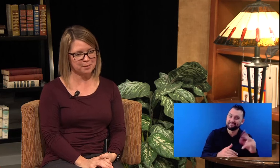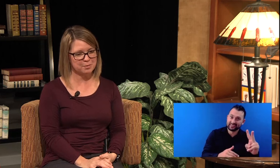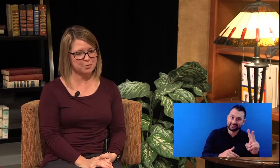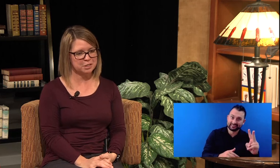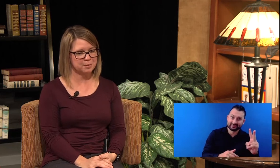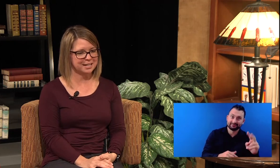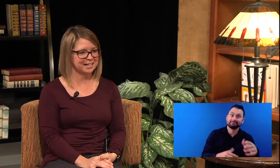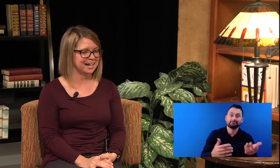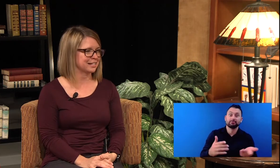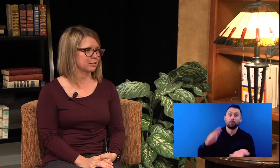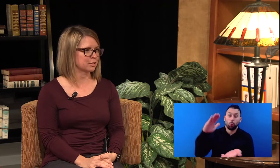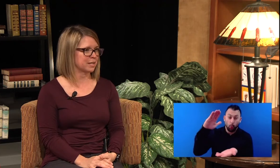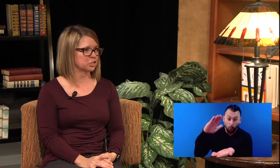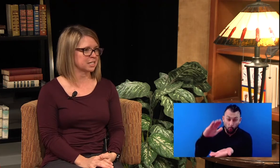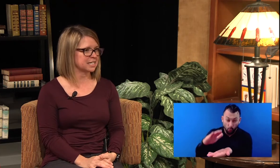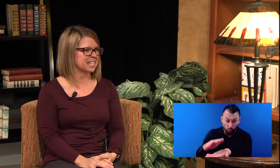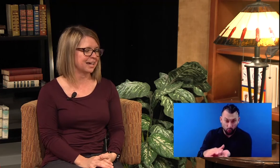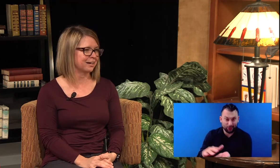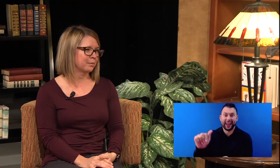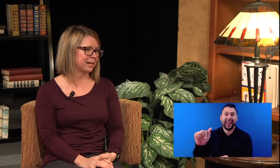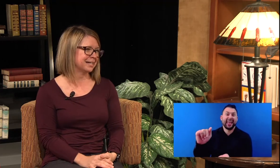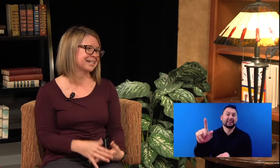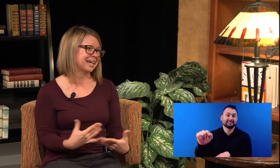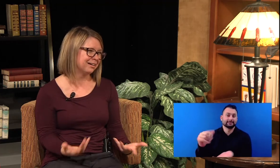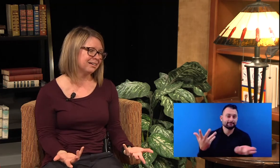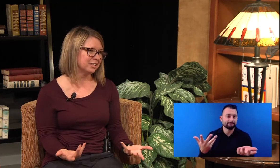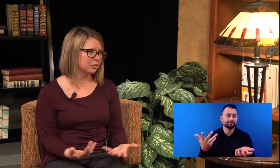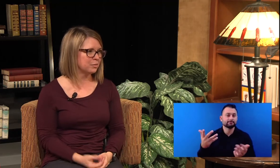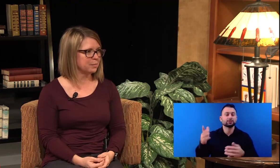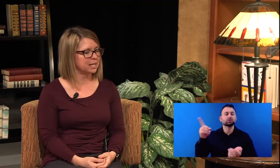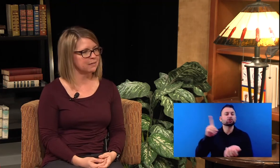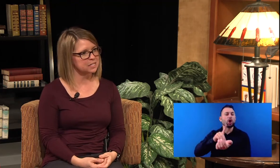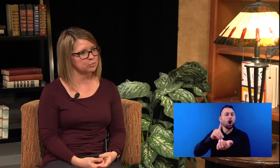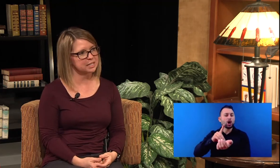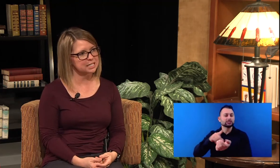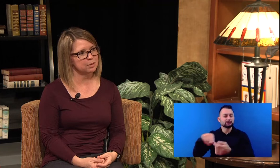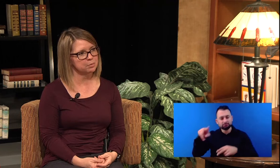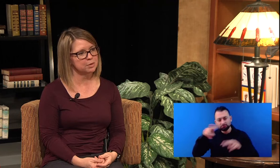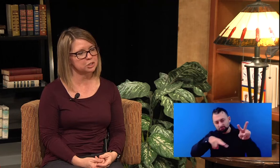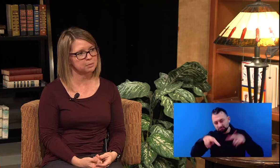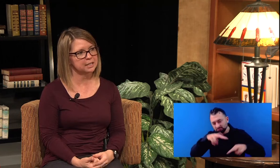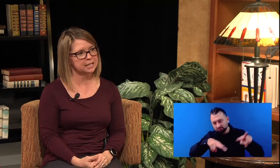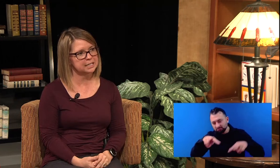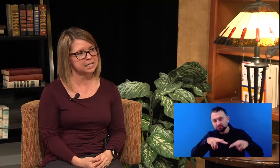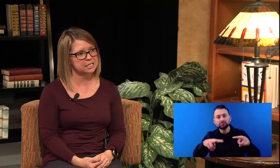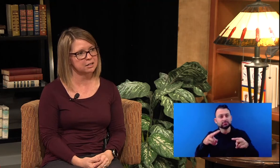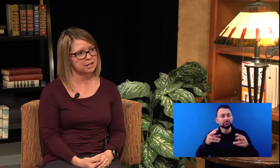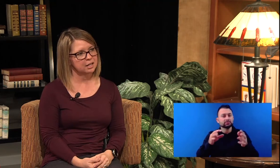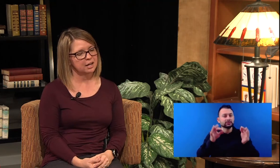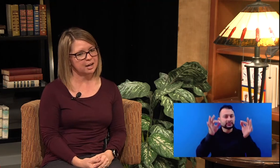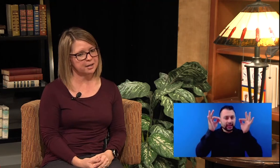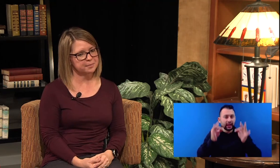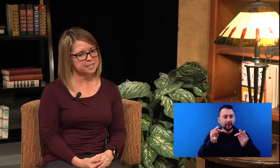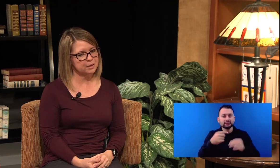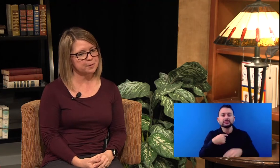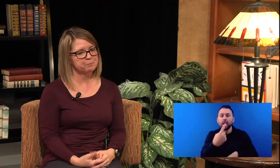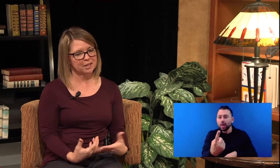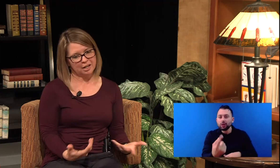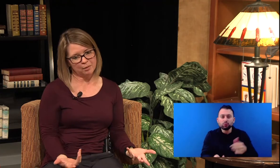maybe we should be getting asked those questions that might indicate, uh, you know, we might have some risks that maybe we should be getting tested. Um, so our